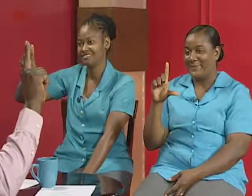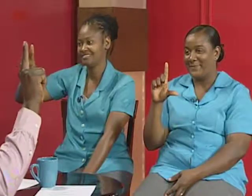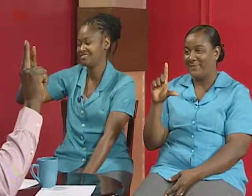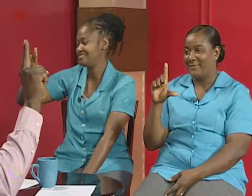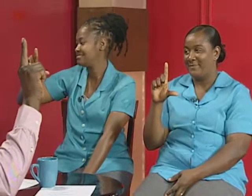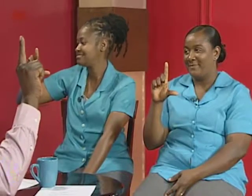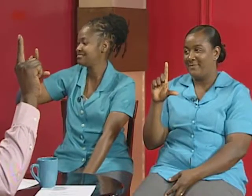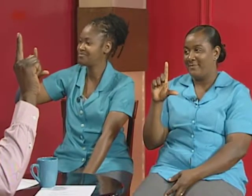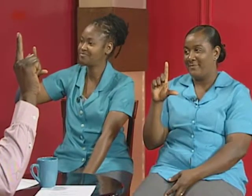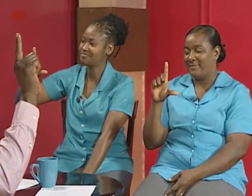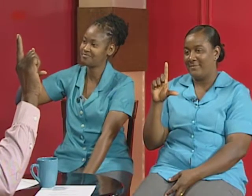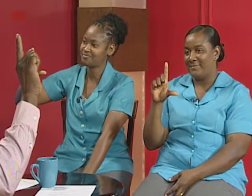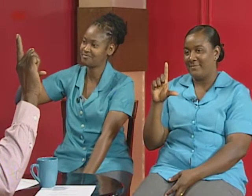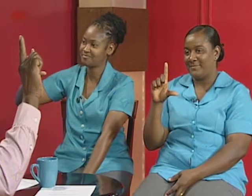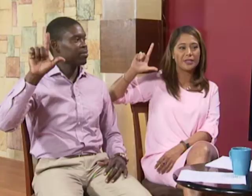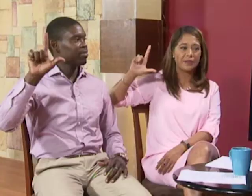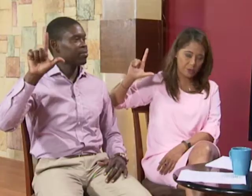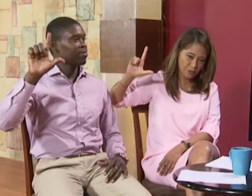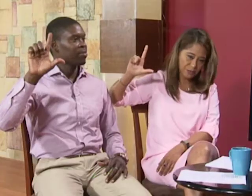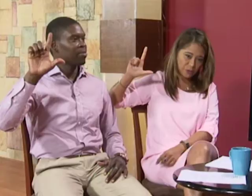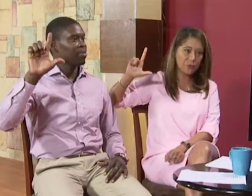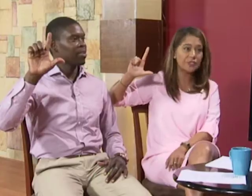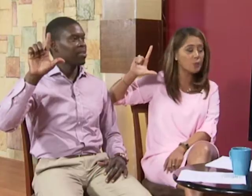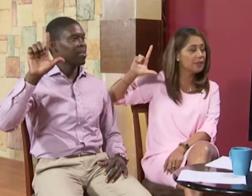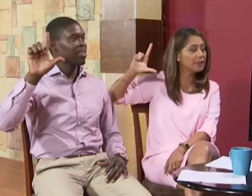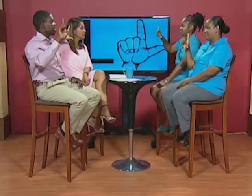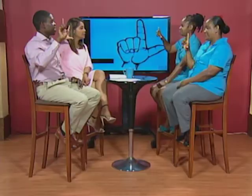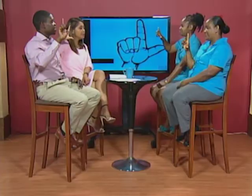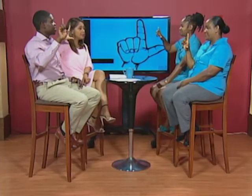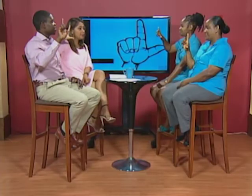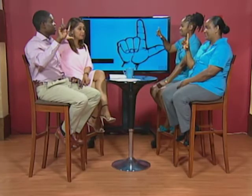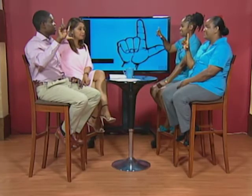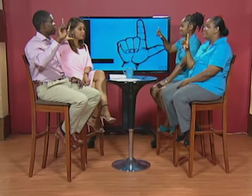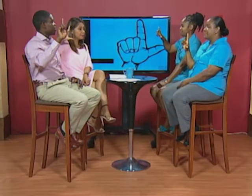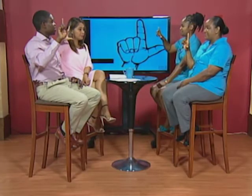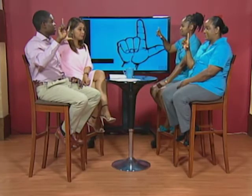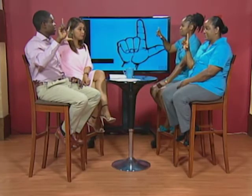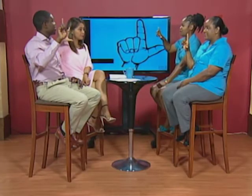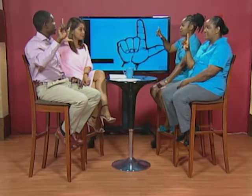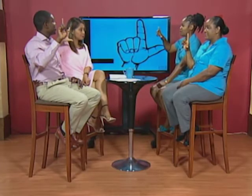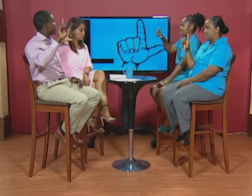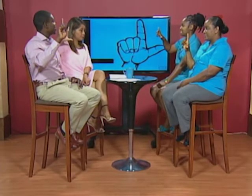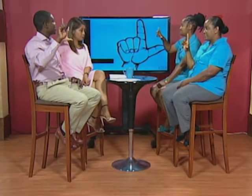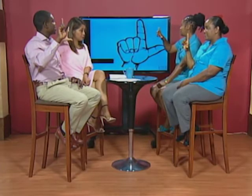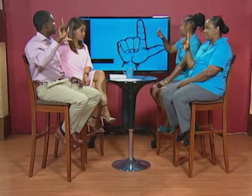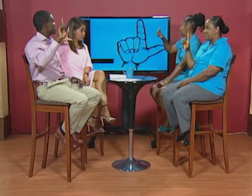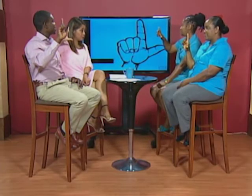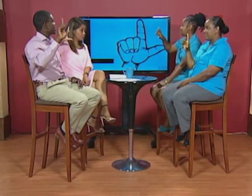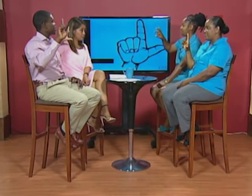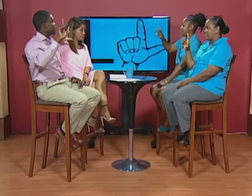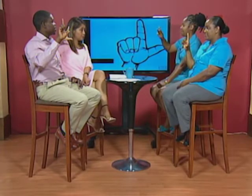easy we also have photos uh that we can put up in between as well okay like this